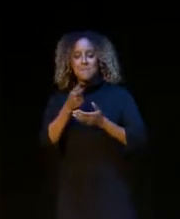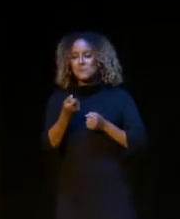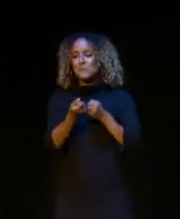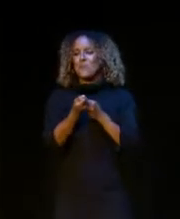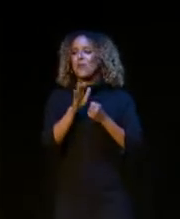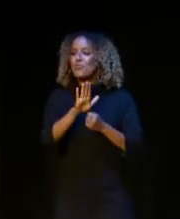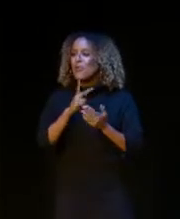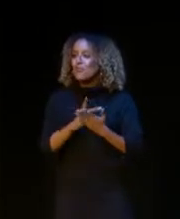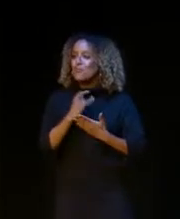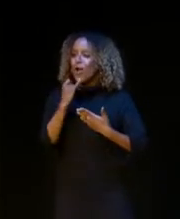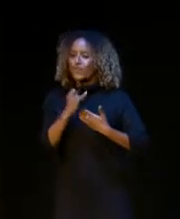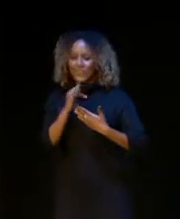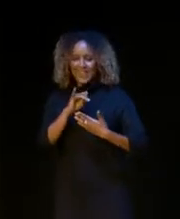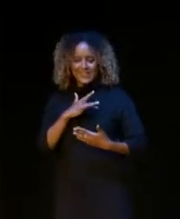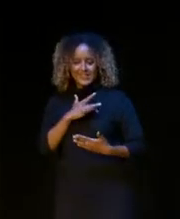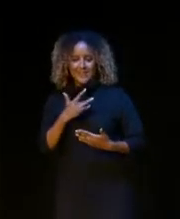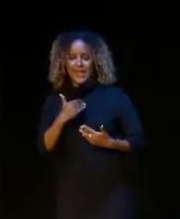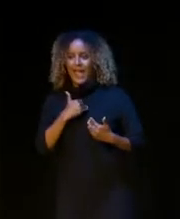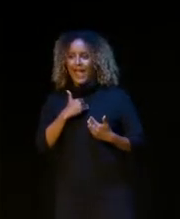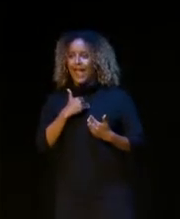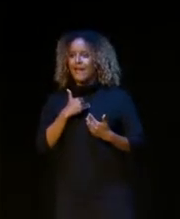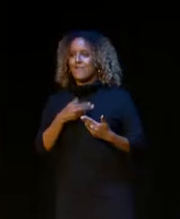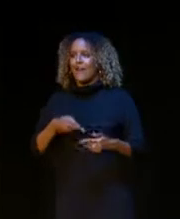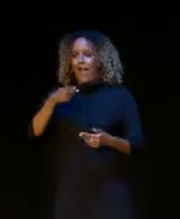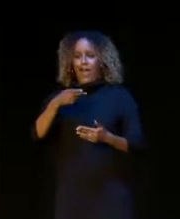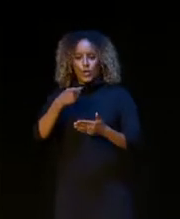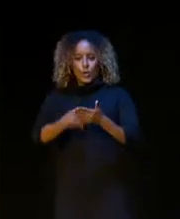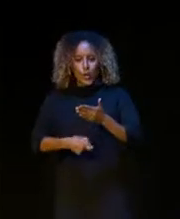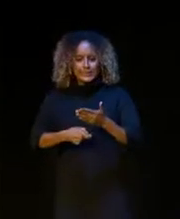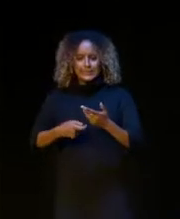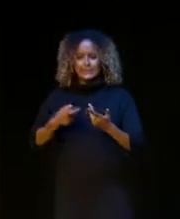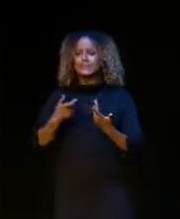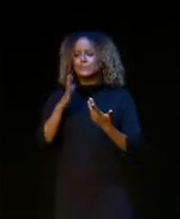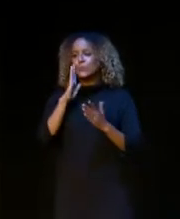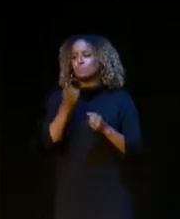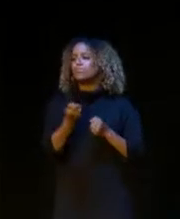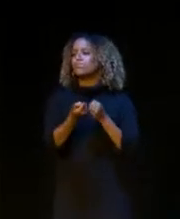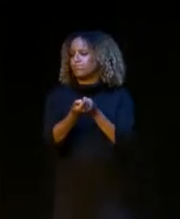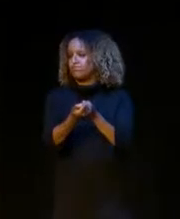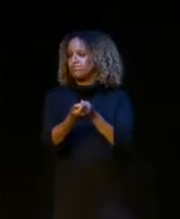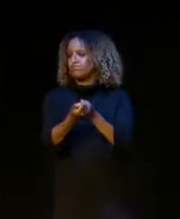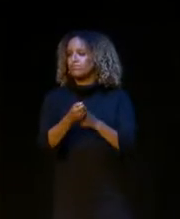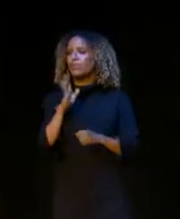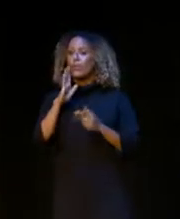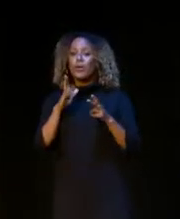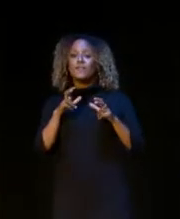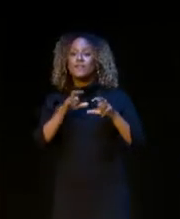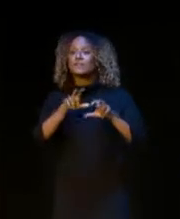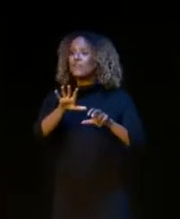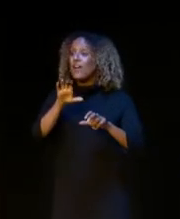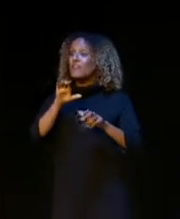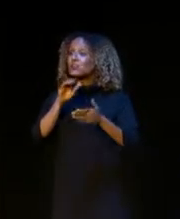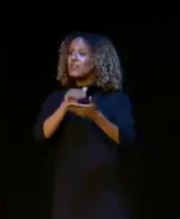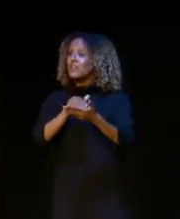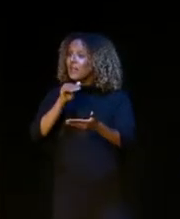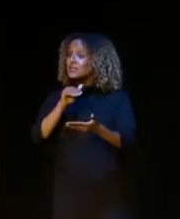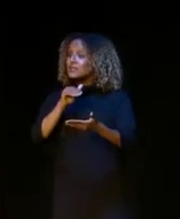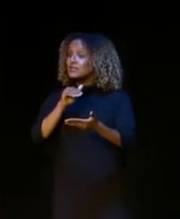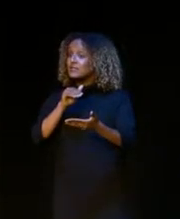that typically have high upfront costs. We've also invested $500,000